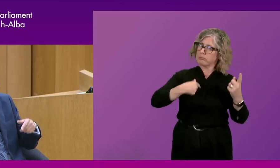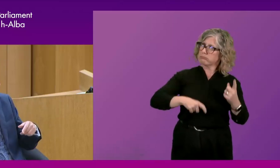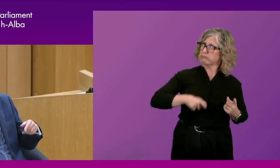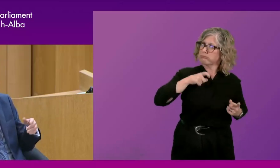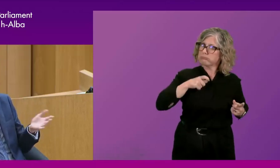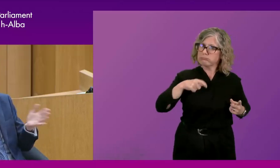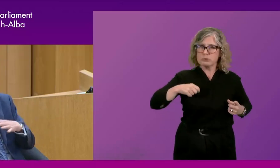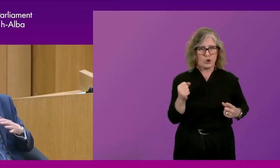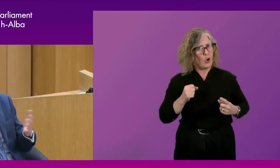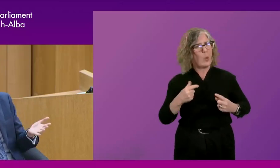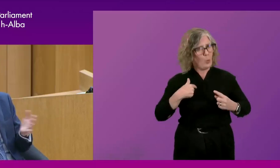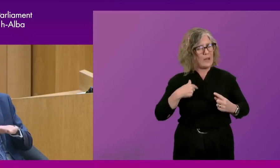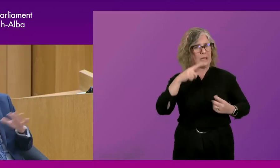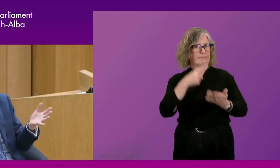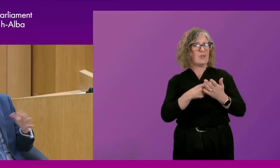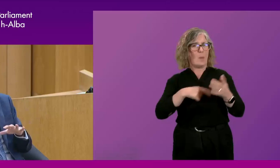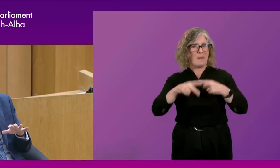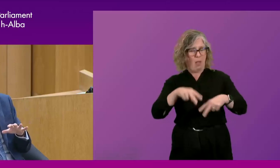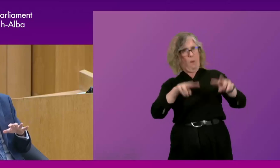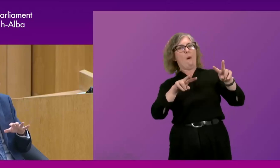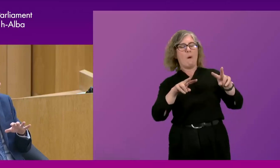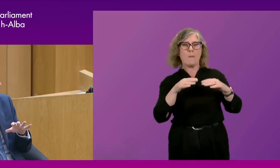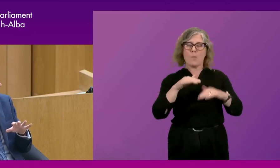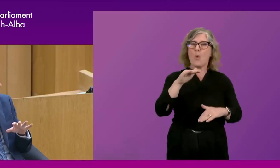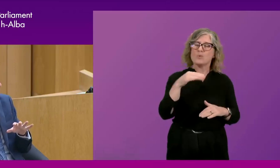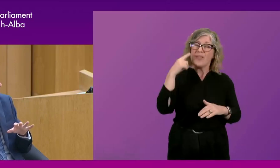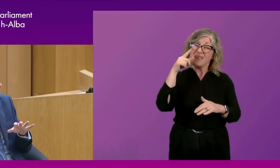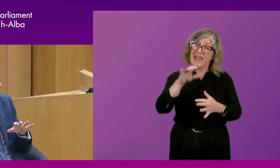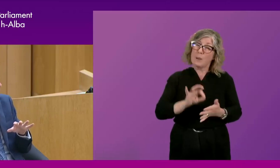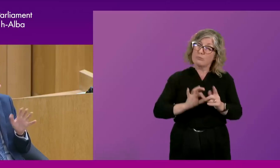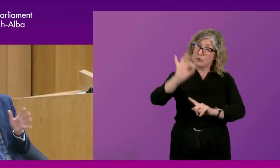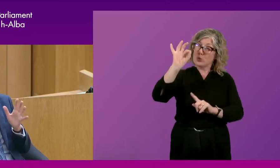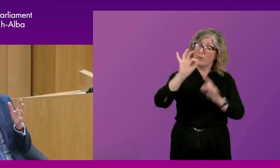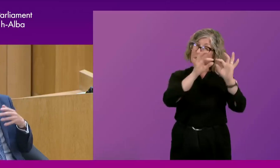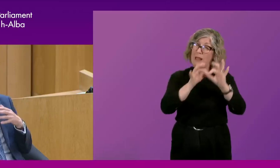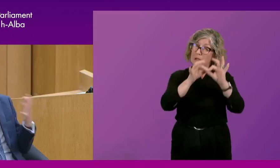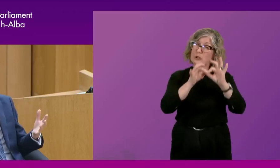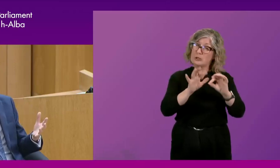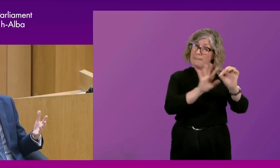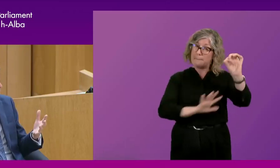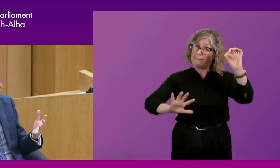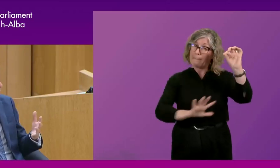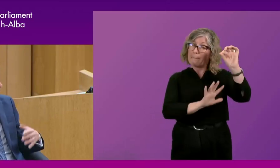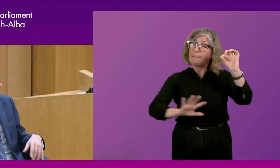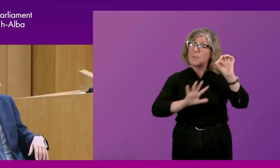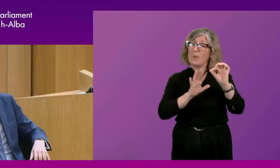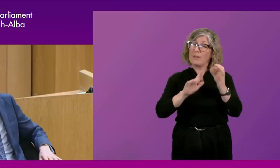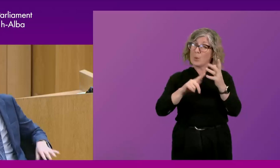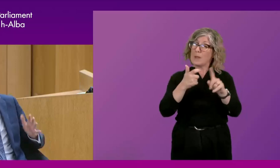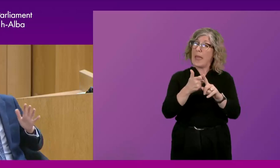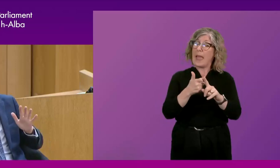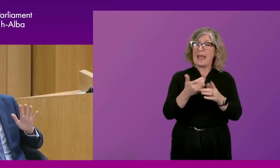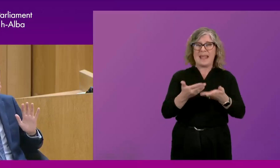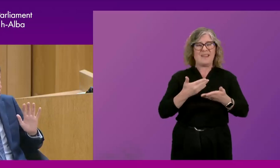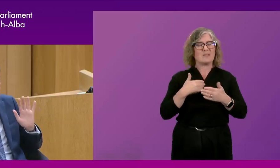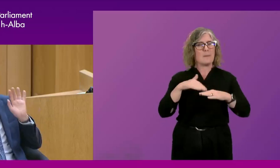and it put us on the map. And it just, it, I just improved our, I think, our relationship with the rest of the UK. gave us a, a new stature. Um, it